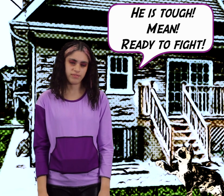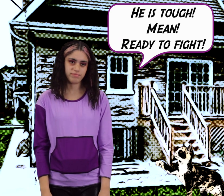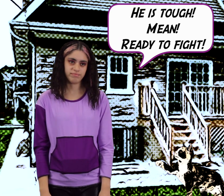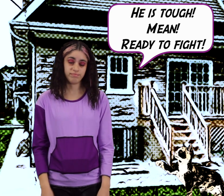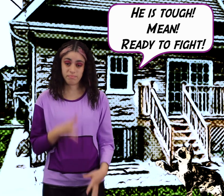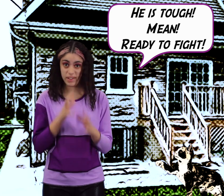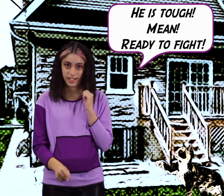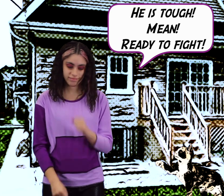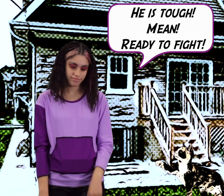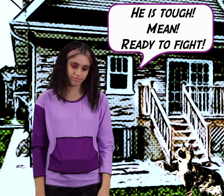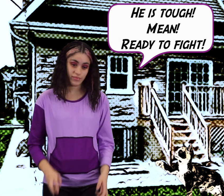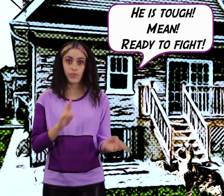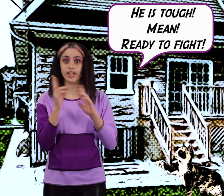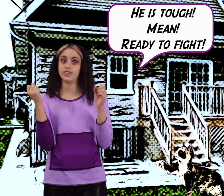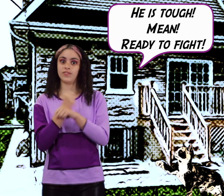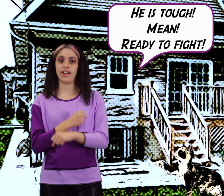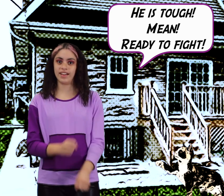mean ready to bite